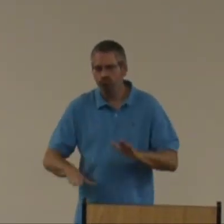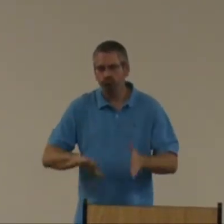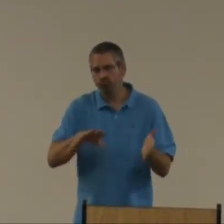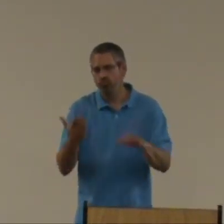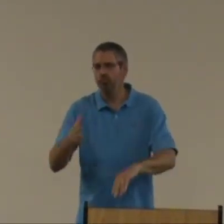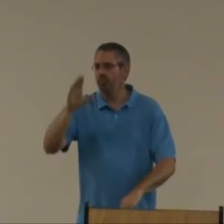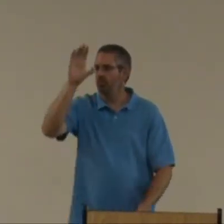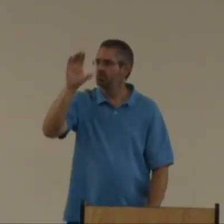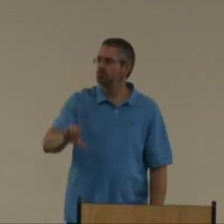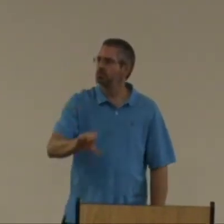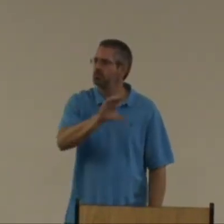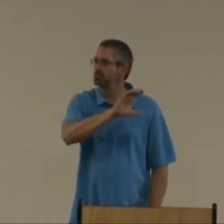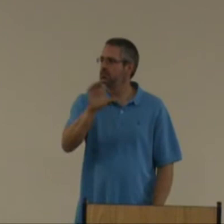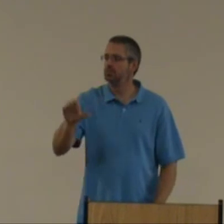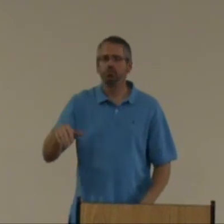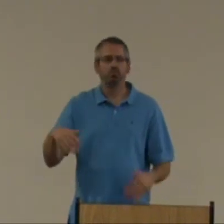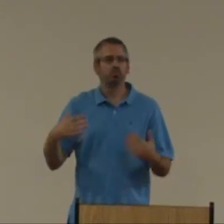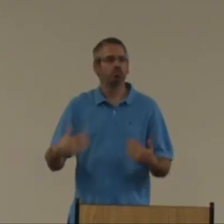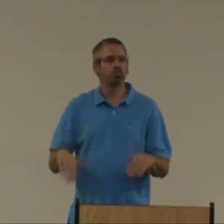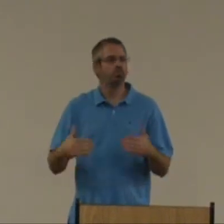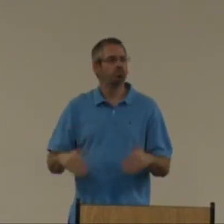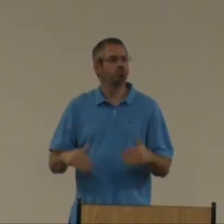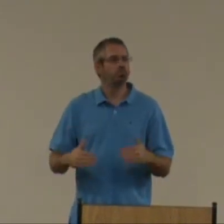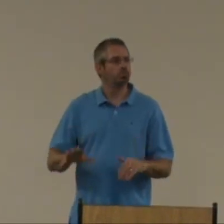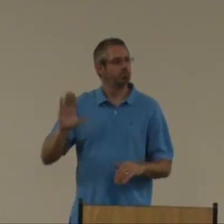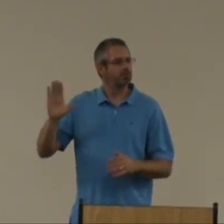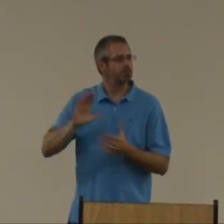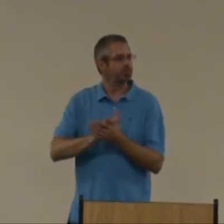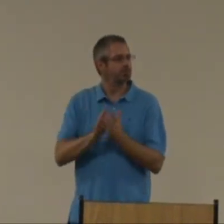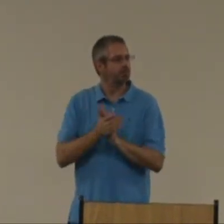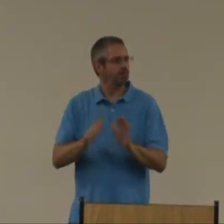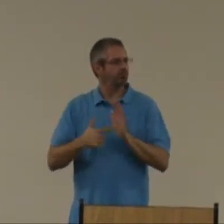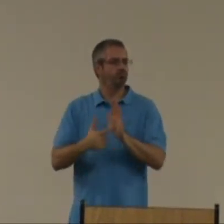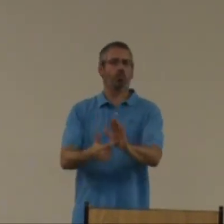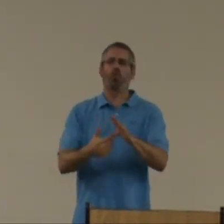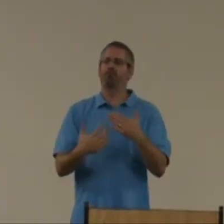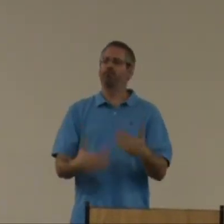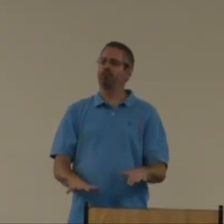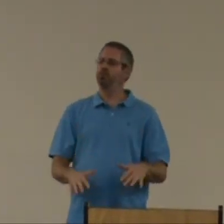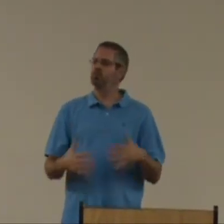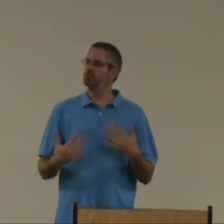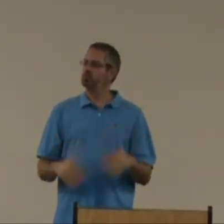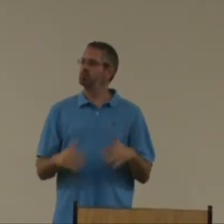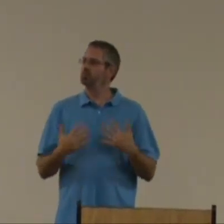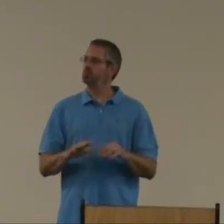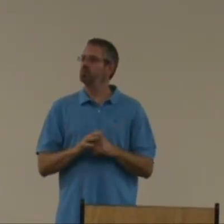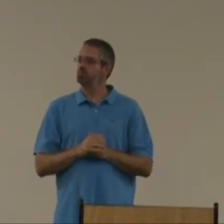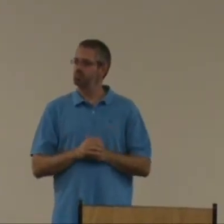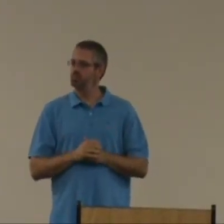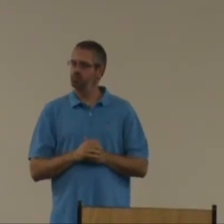And he walked over. He died. Went to the cross. And he showed us that peace.